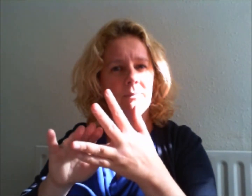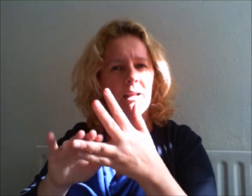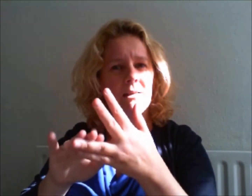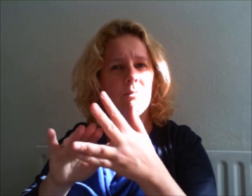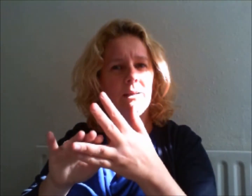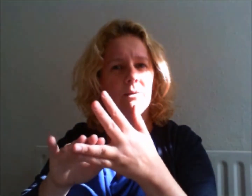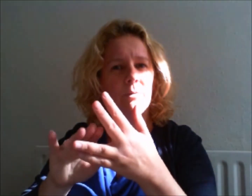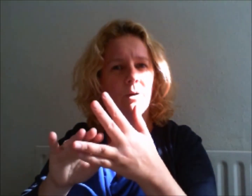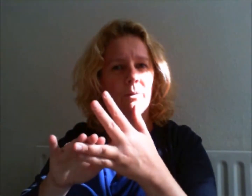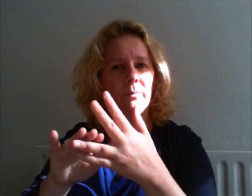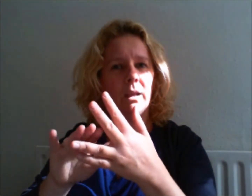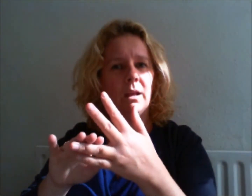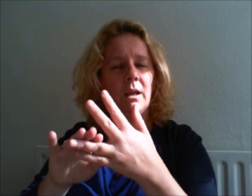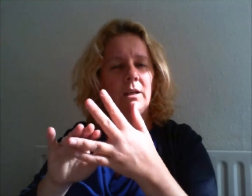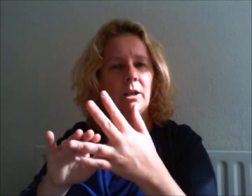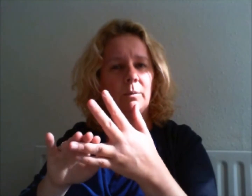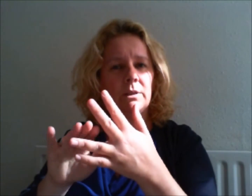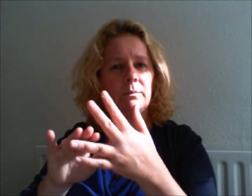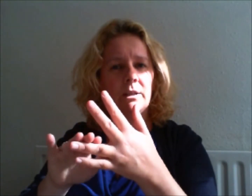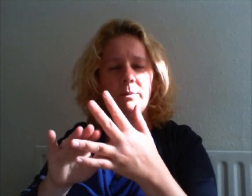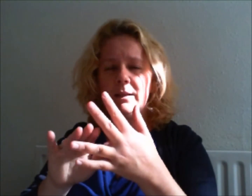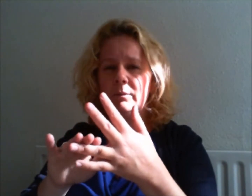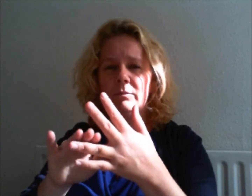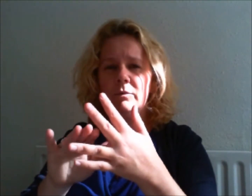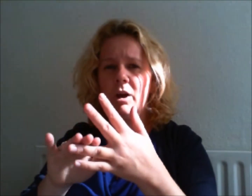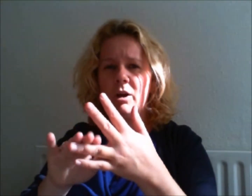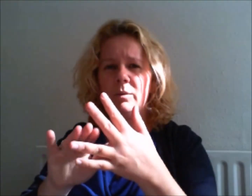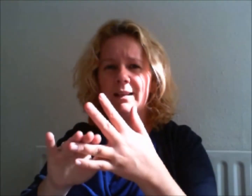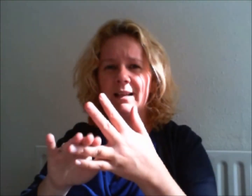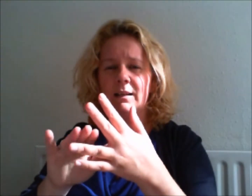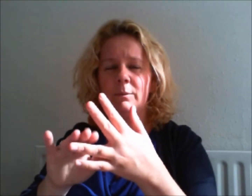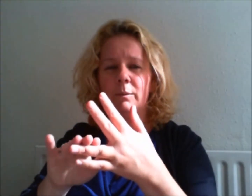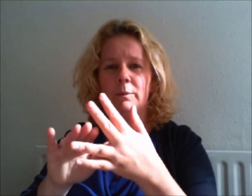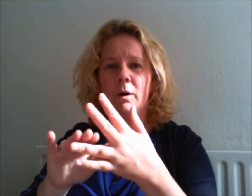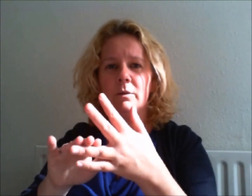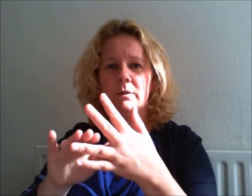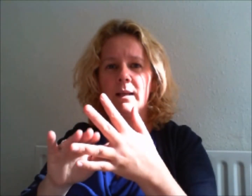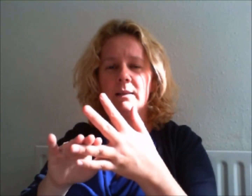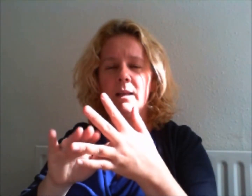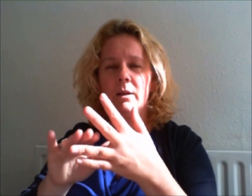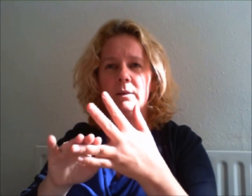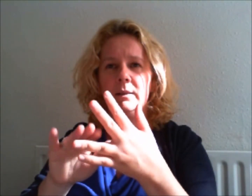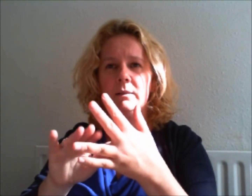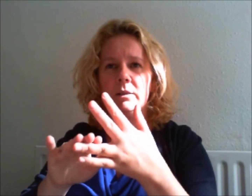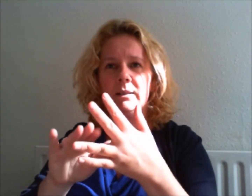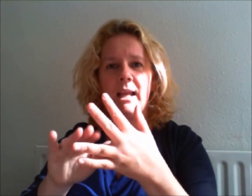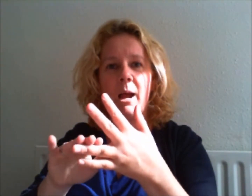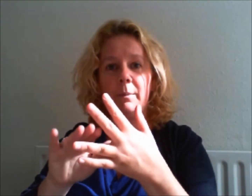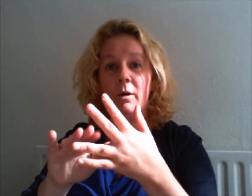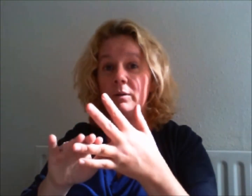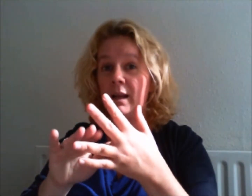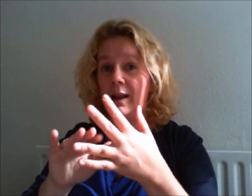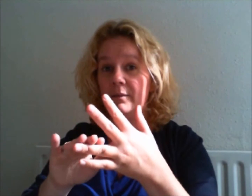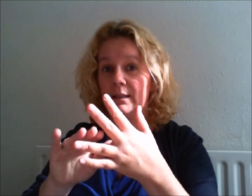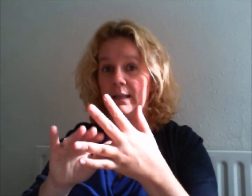That's a really good one. You know sometimes we don't know exactly what we want. And so to tap on clarity